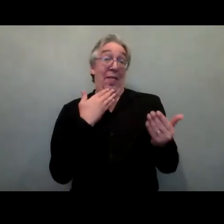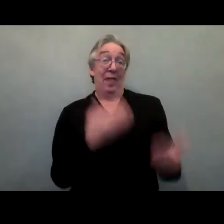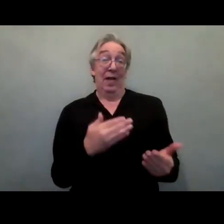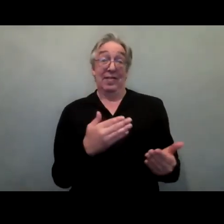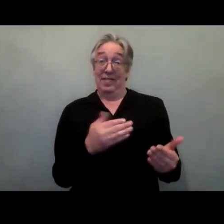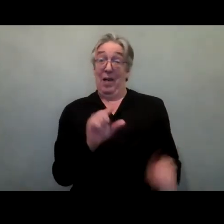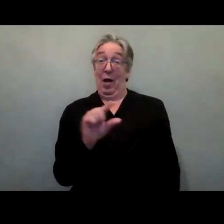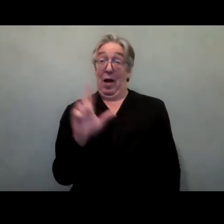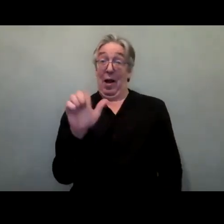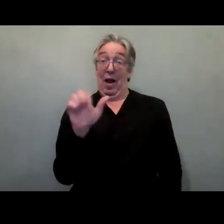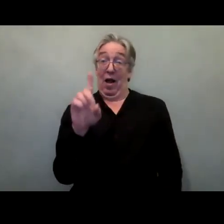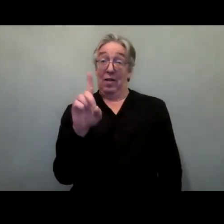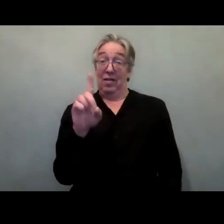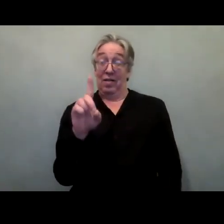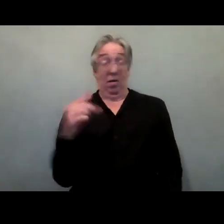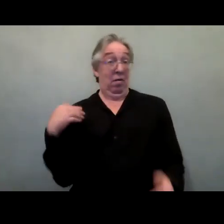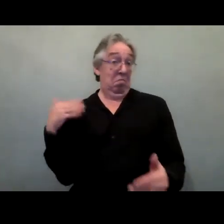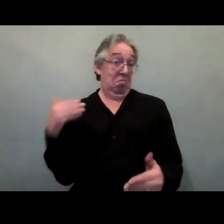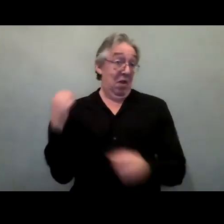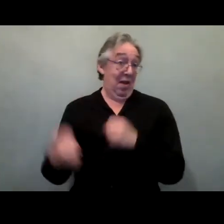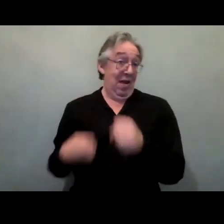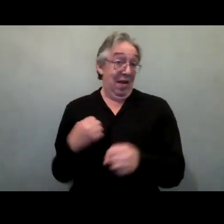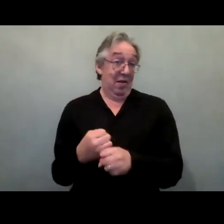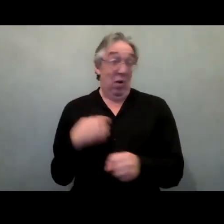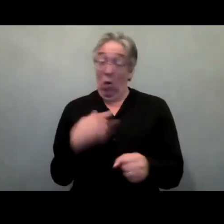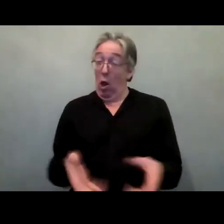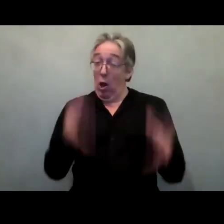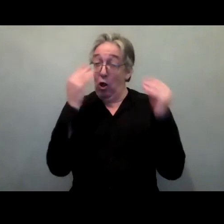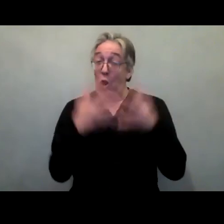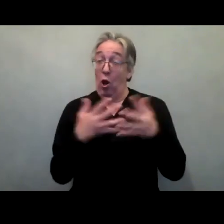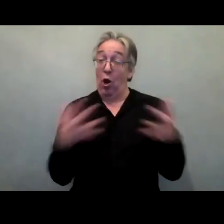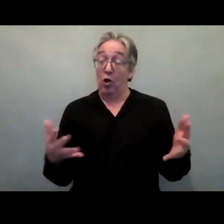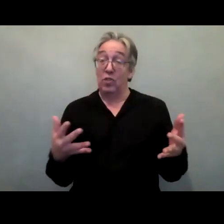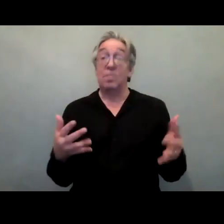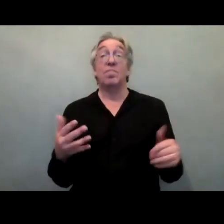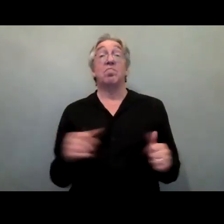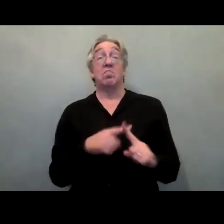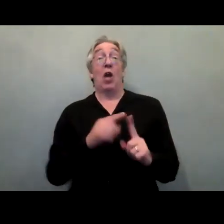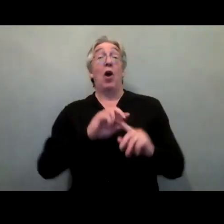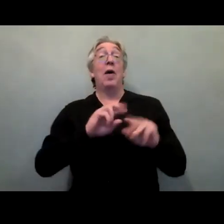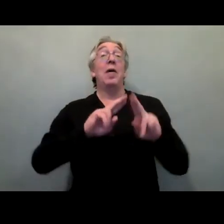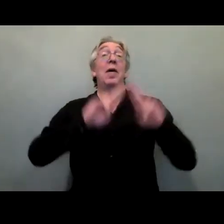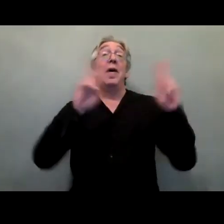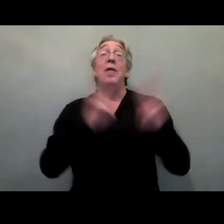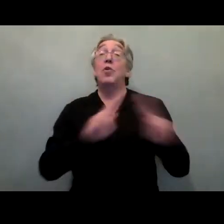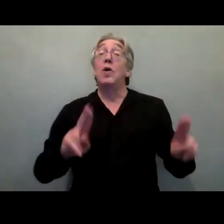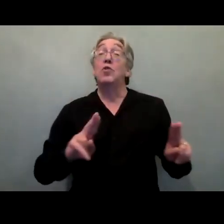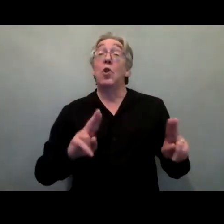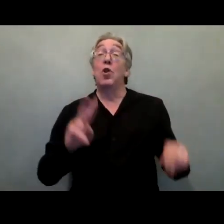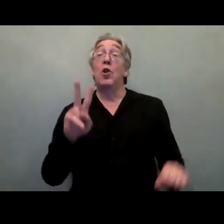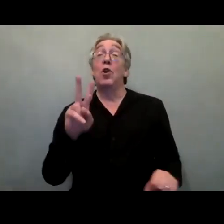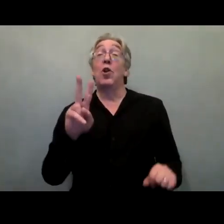few years, from the Global Disability Summit in 2018 to the high-level meeting on the COVID-19 response